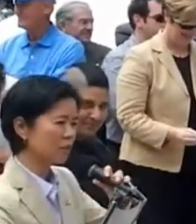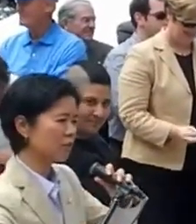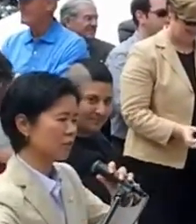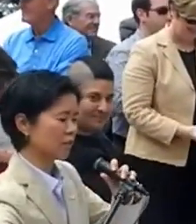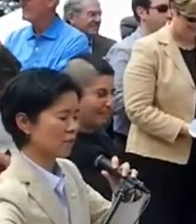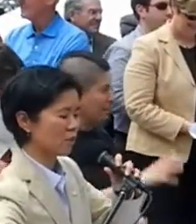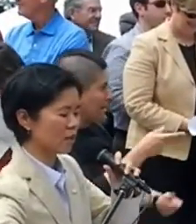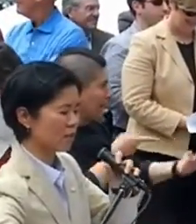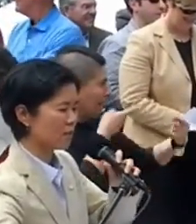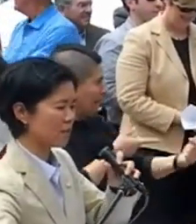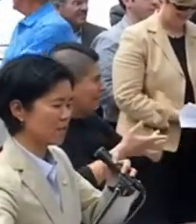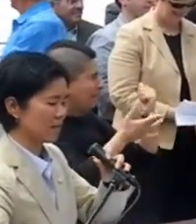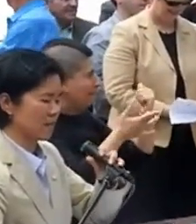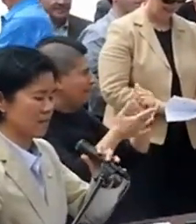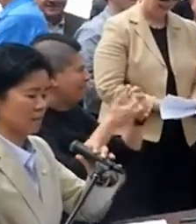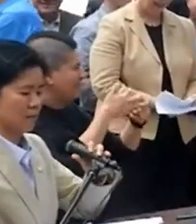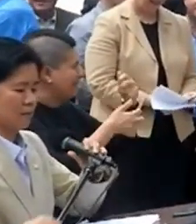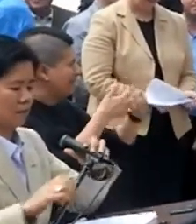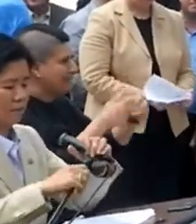Technical difficulties, hold on.